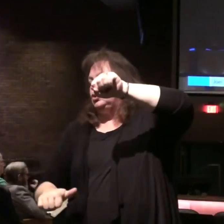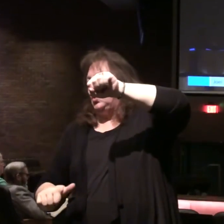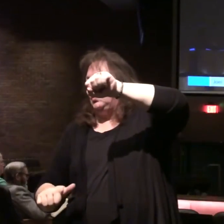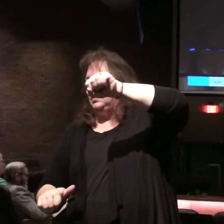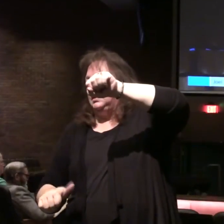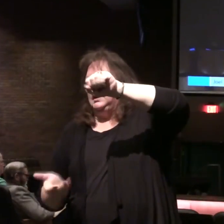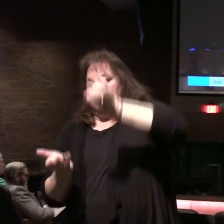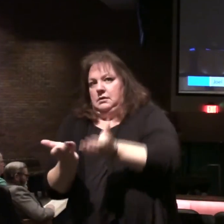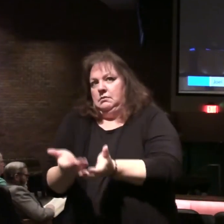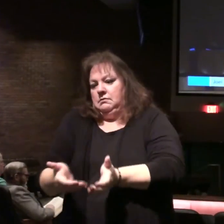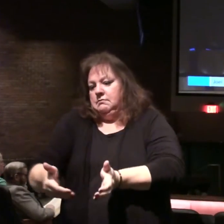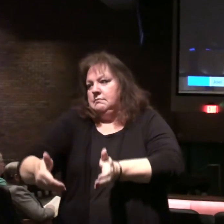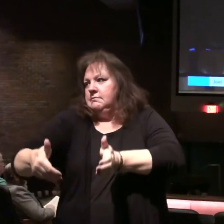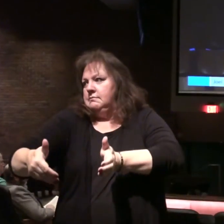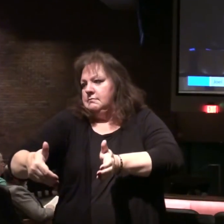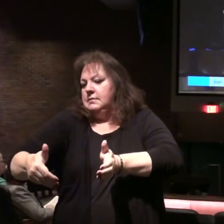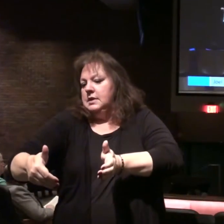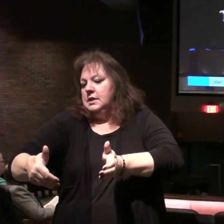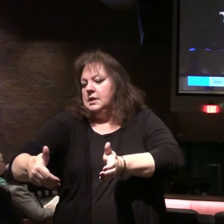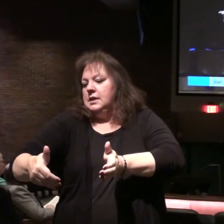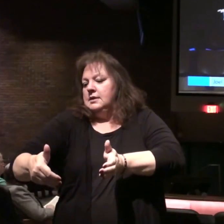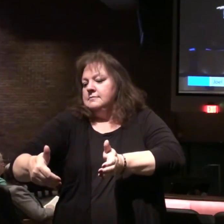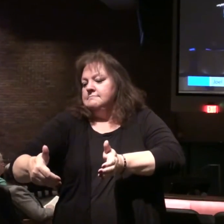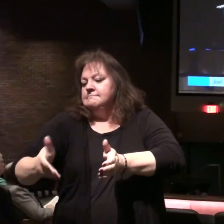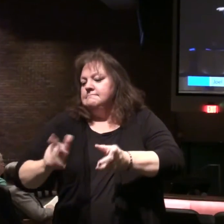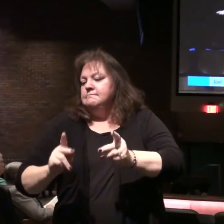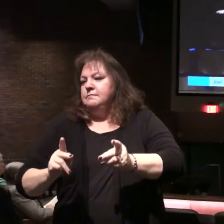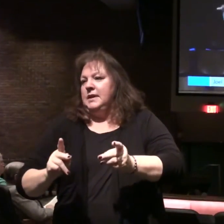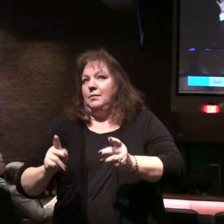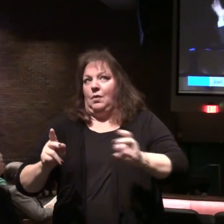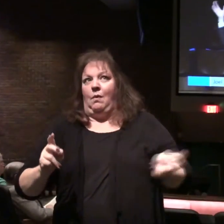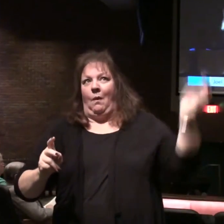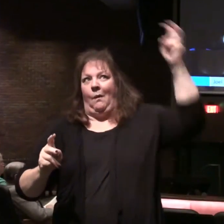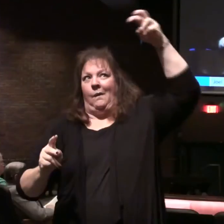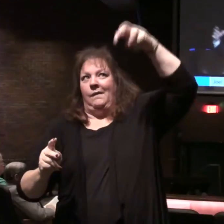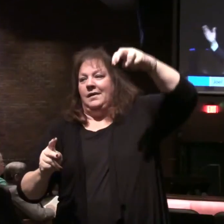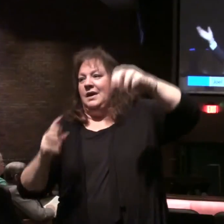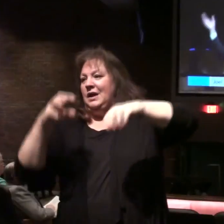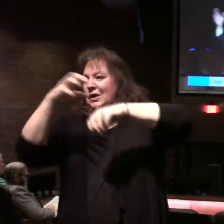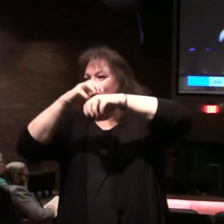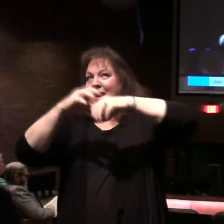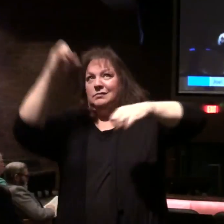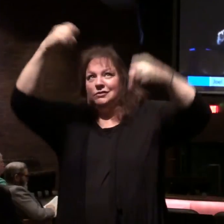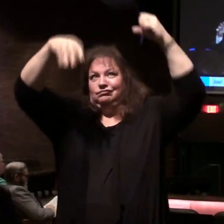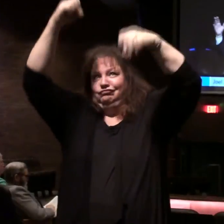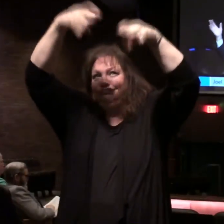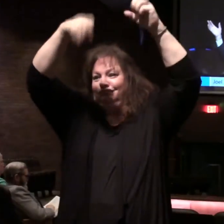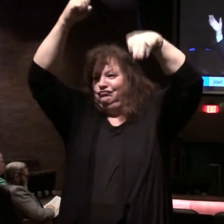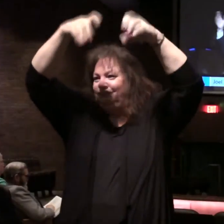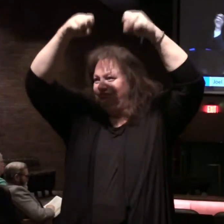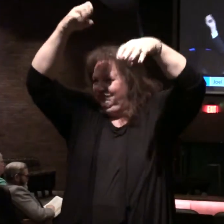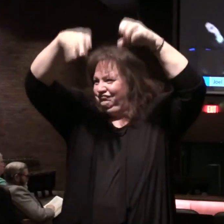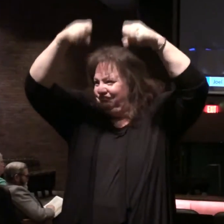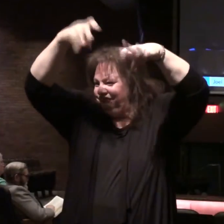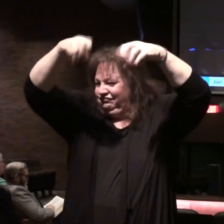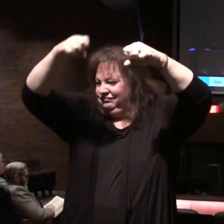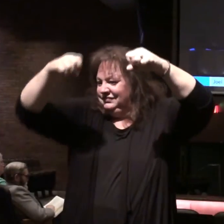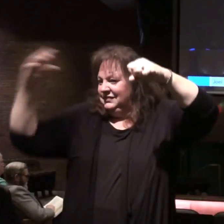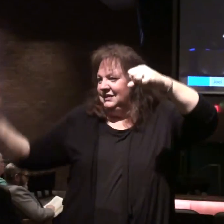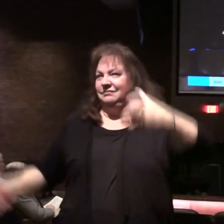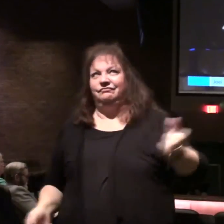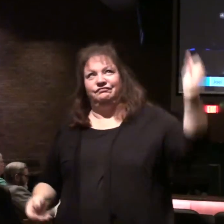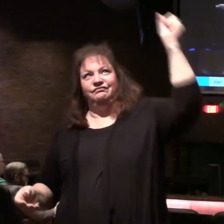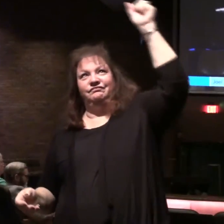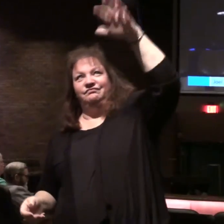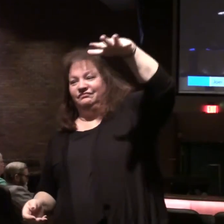bowl carved out, large. And then people would get in and put all the grapes, dump them in as they cut them